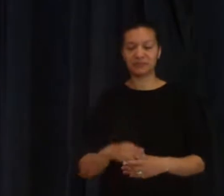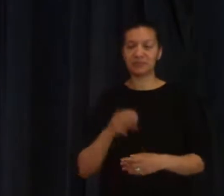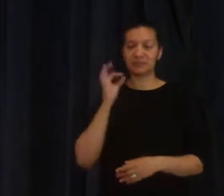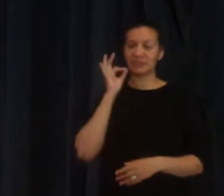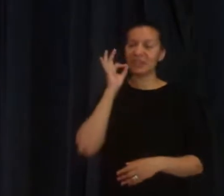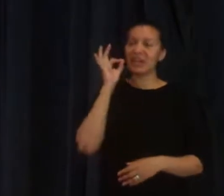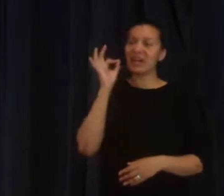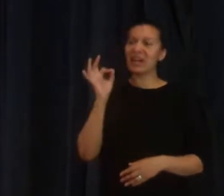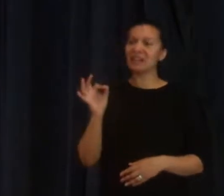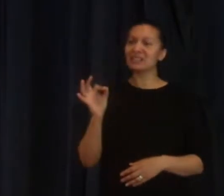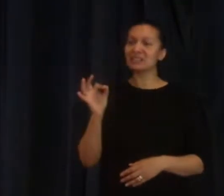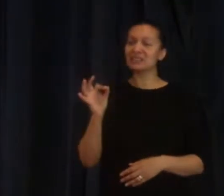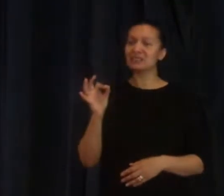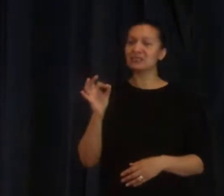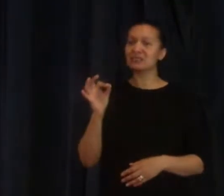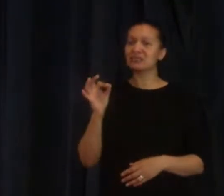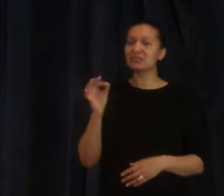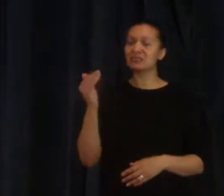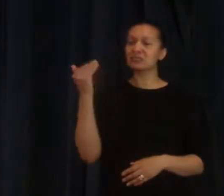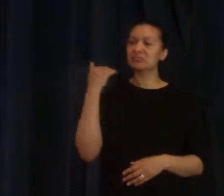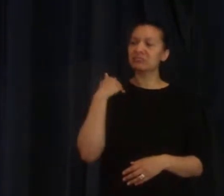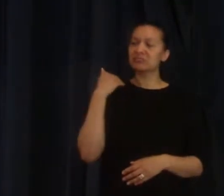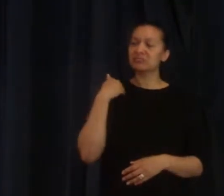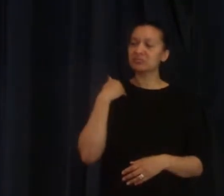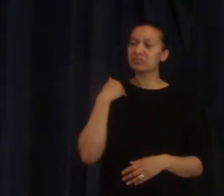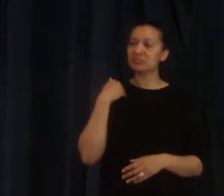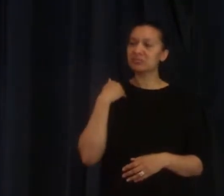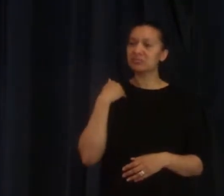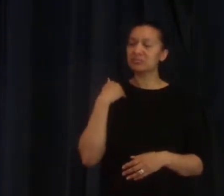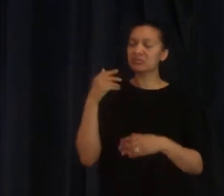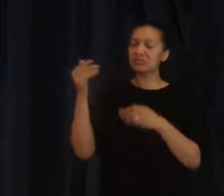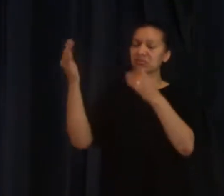asking ourselves do we know if we've been baptized in the Holy Spirit